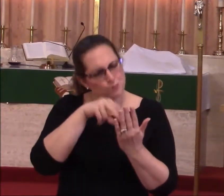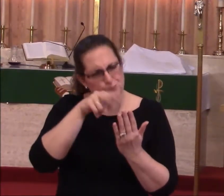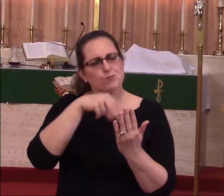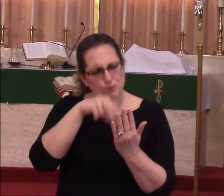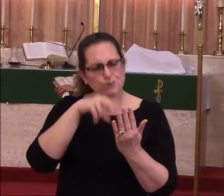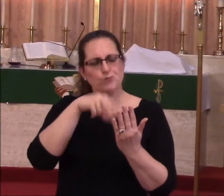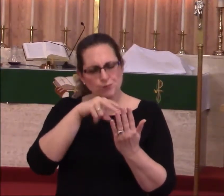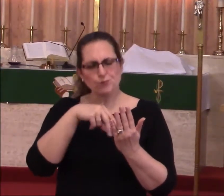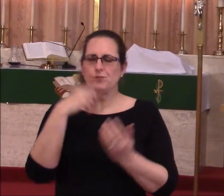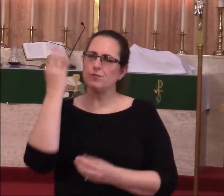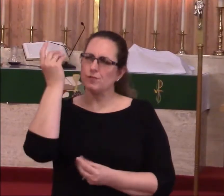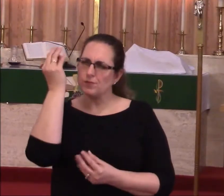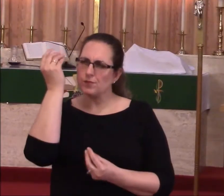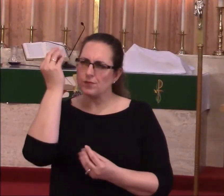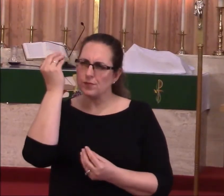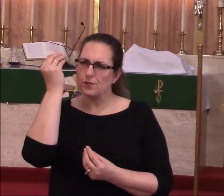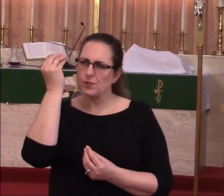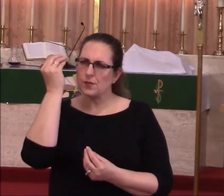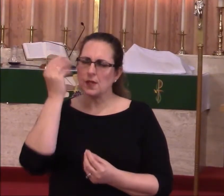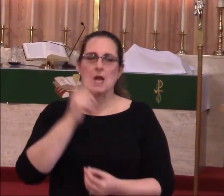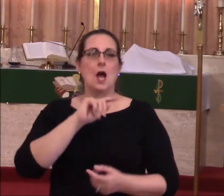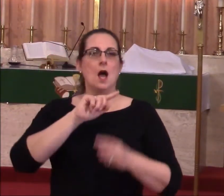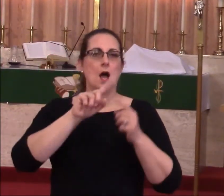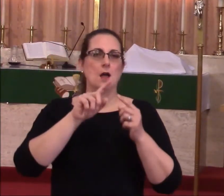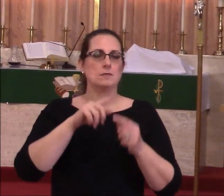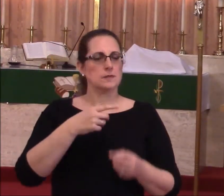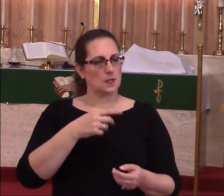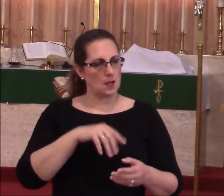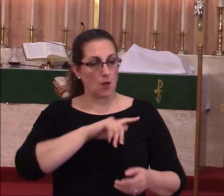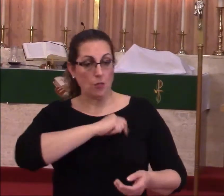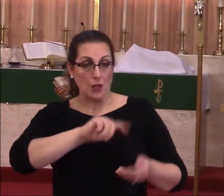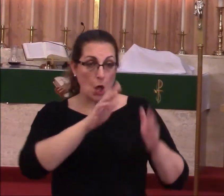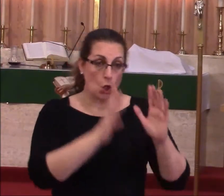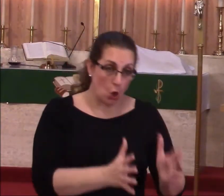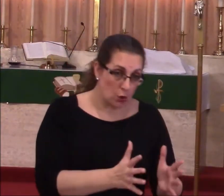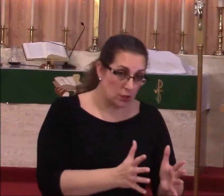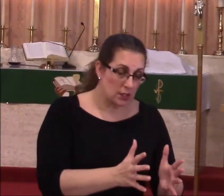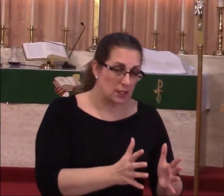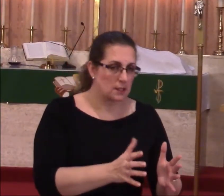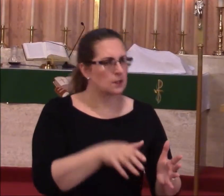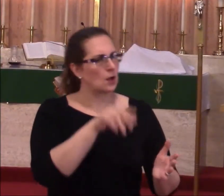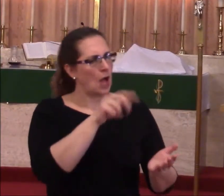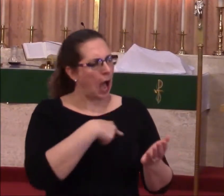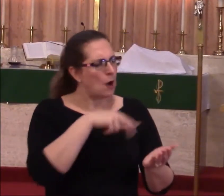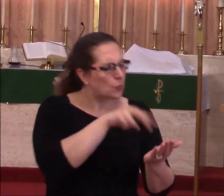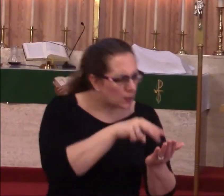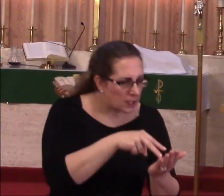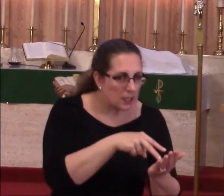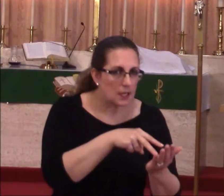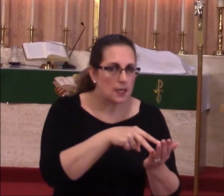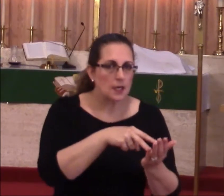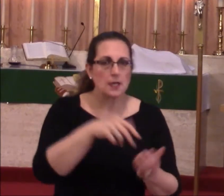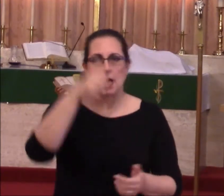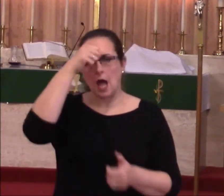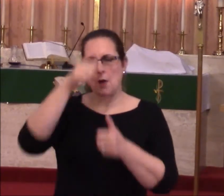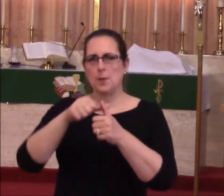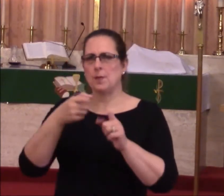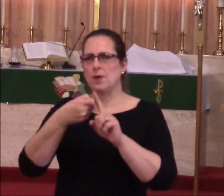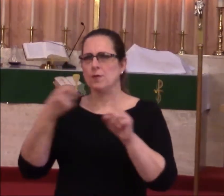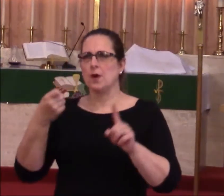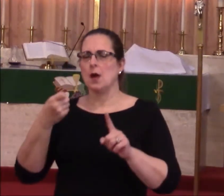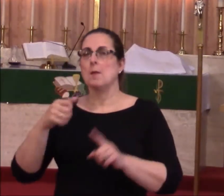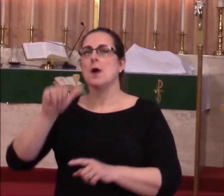theologians on it, and I came across a passage I remember from Augustine's Confessions.